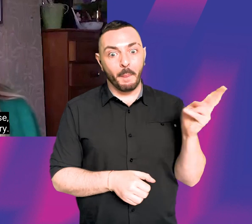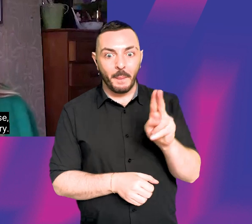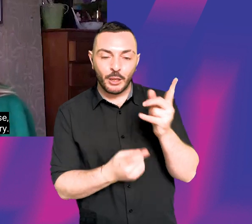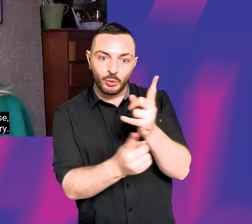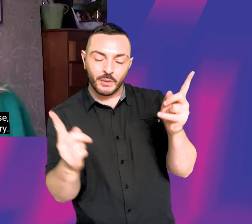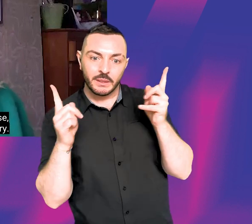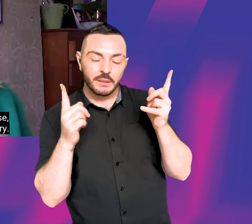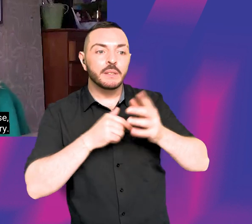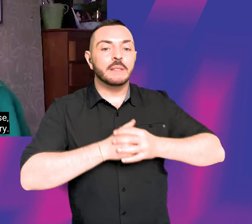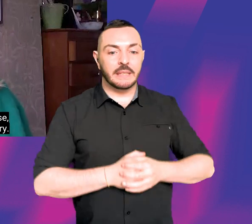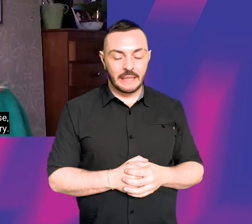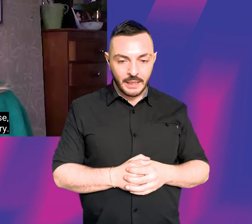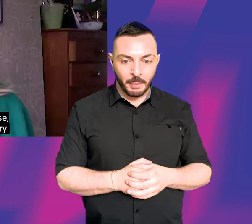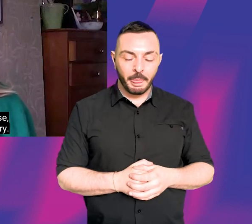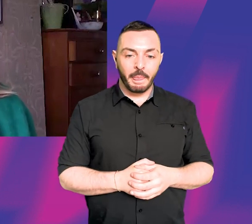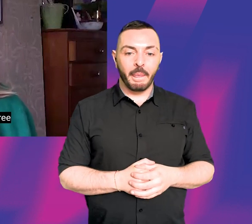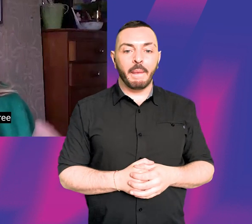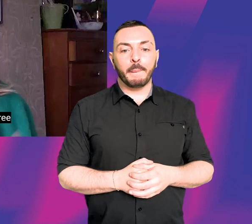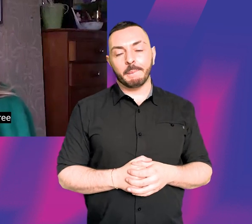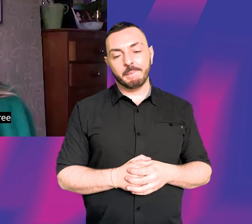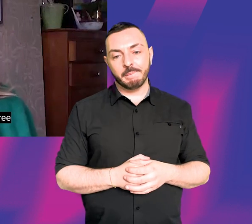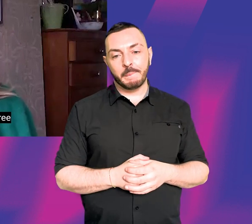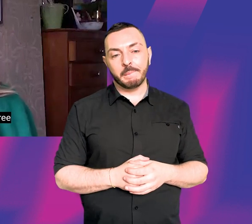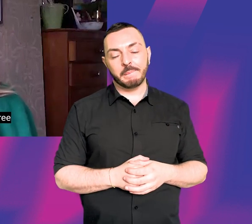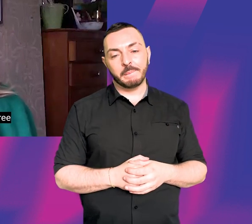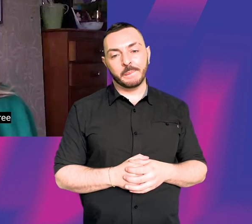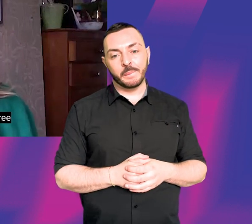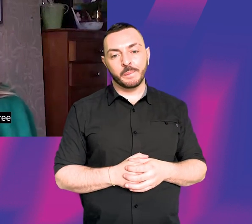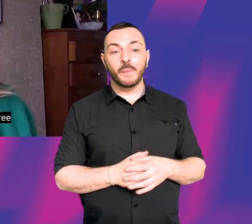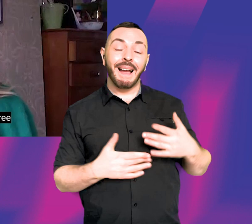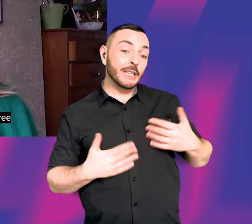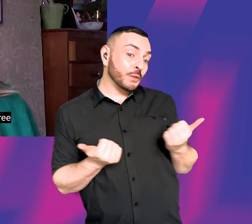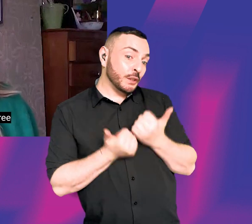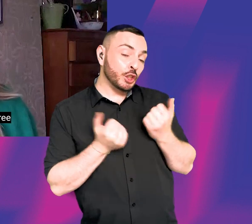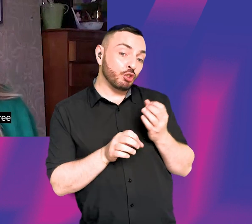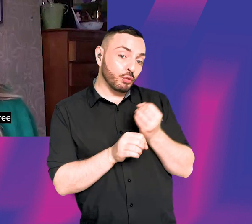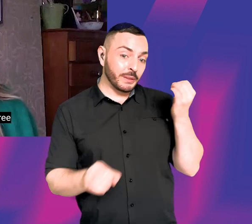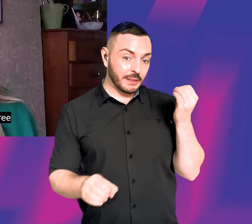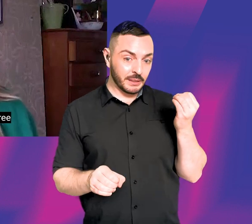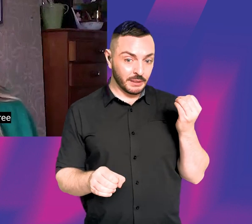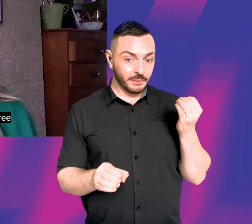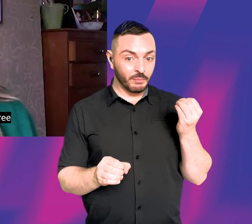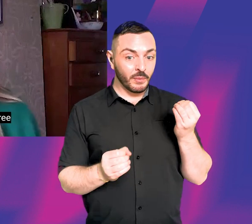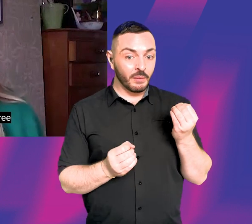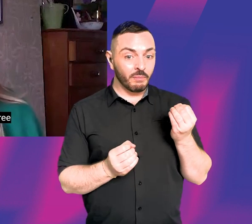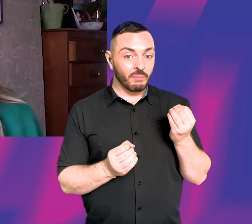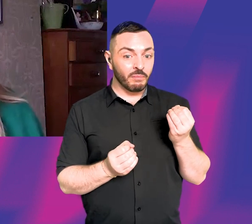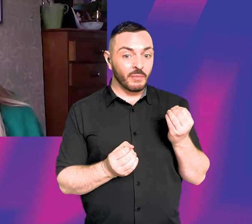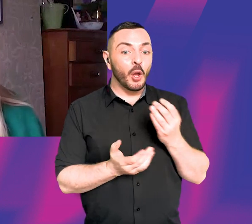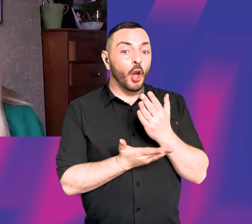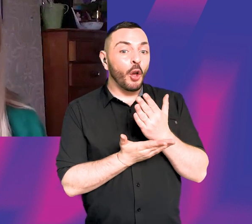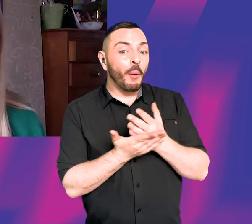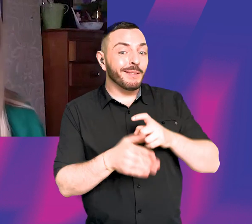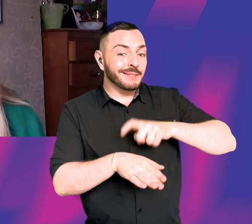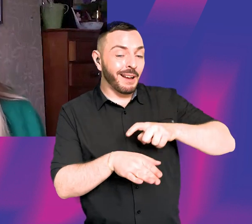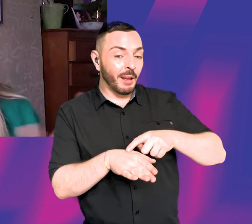acting or maybe do something else, some other kind of part of the industry. So I went back and I finished my degree part-time on the Open University. So I